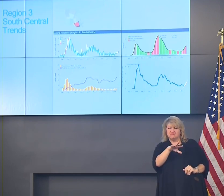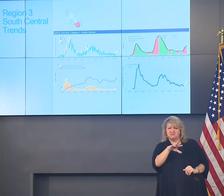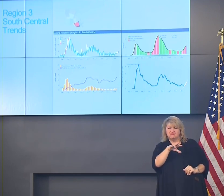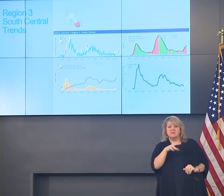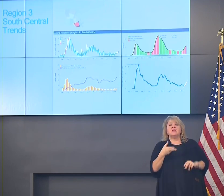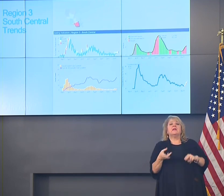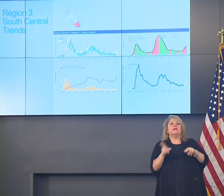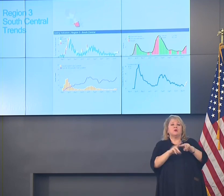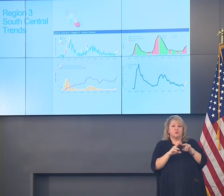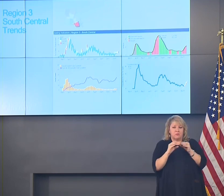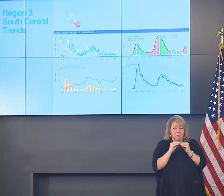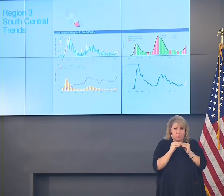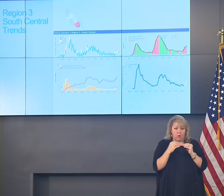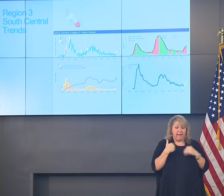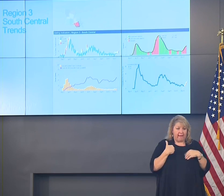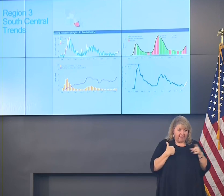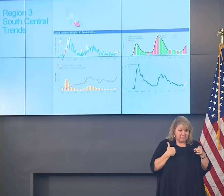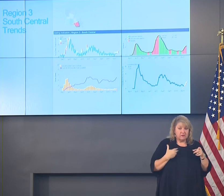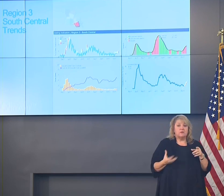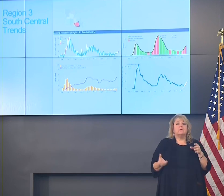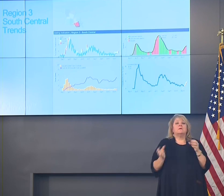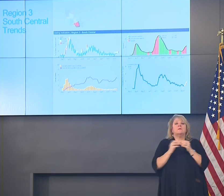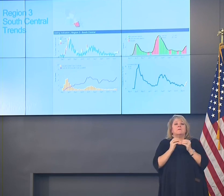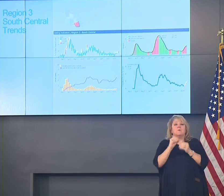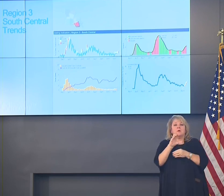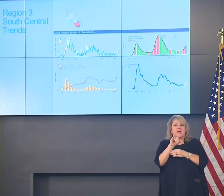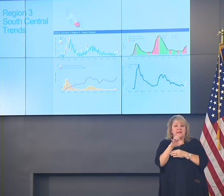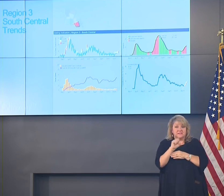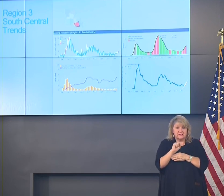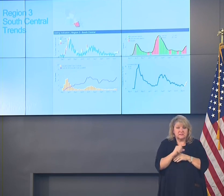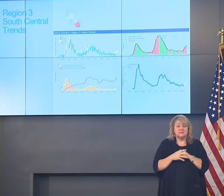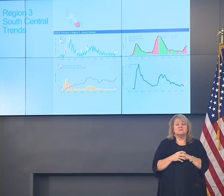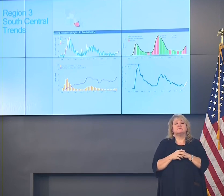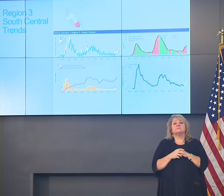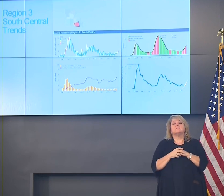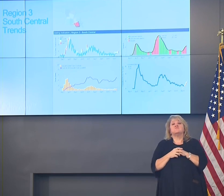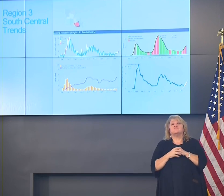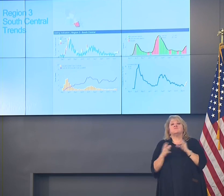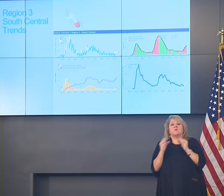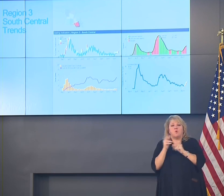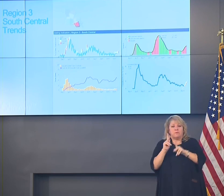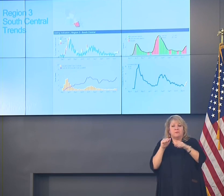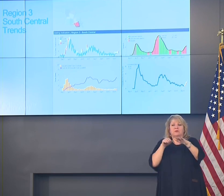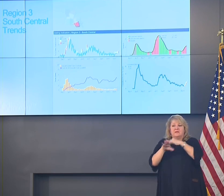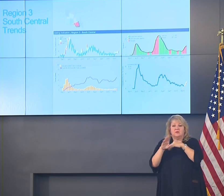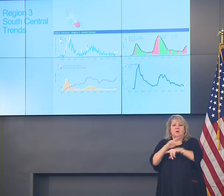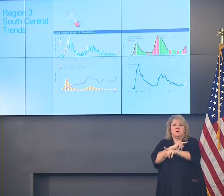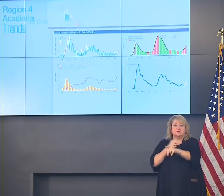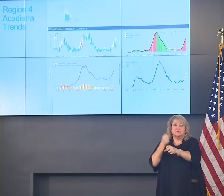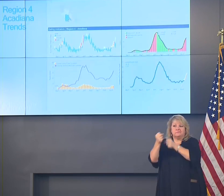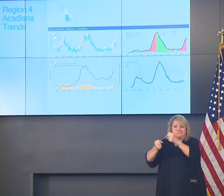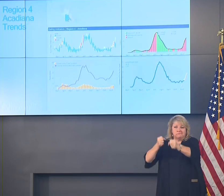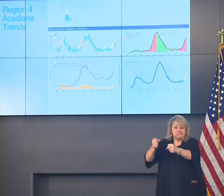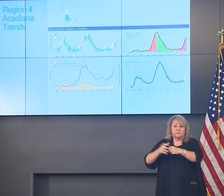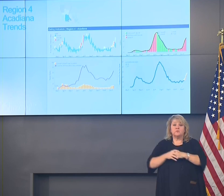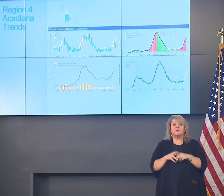increasing in new cases, increases in hospitalizations. Region 4,